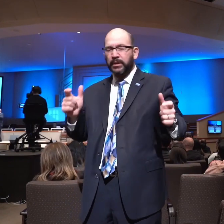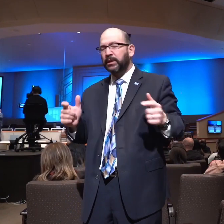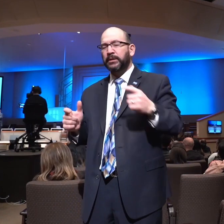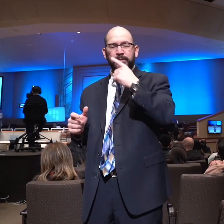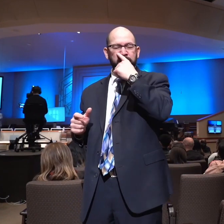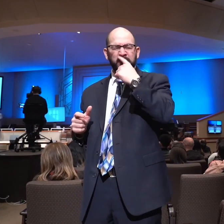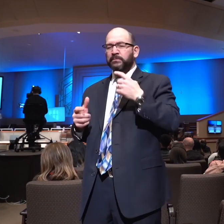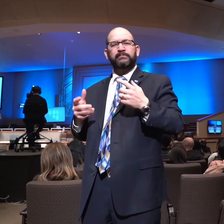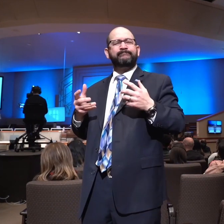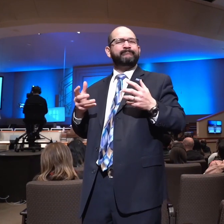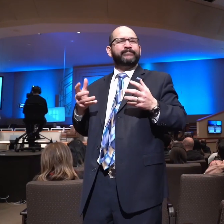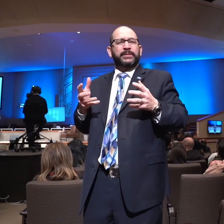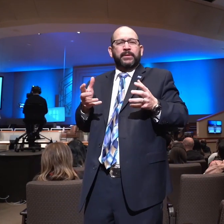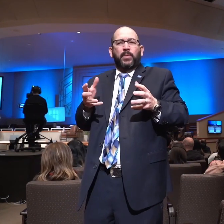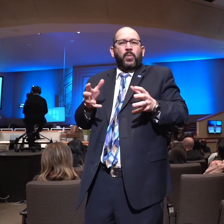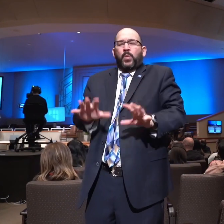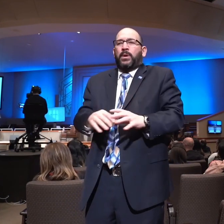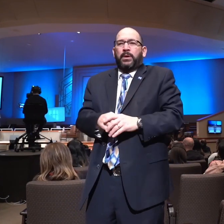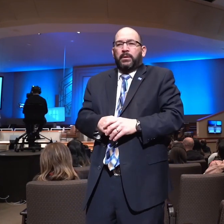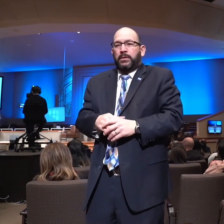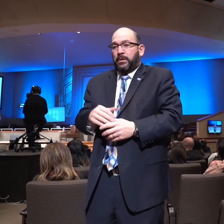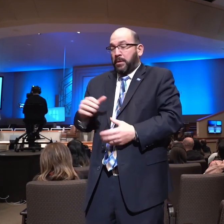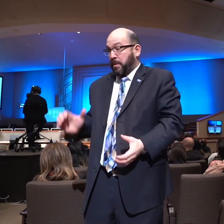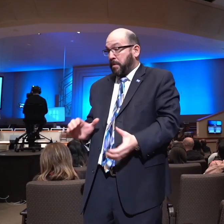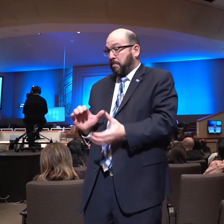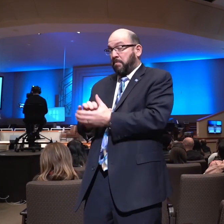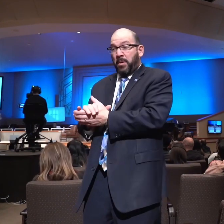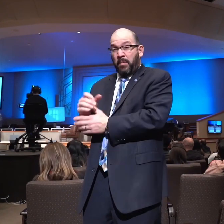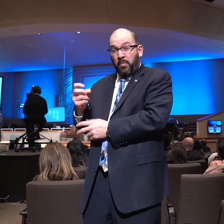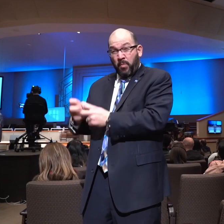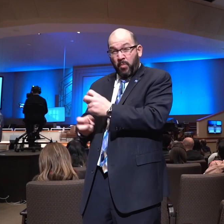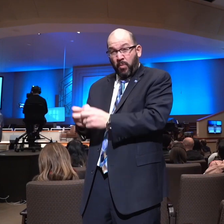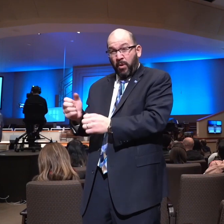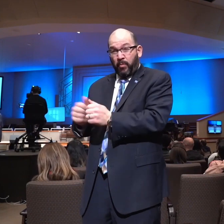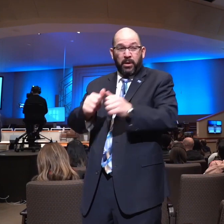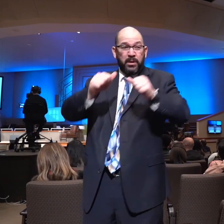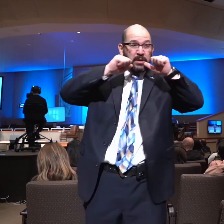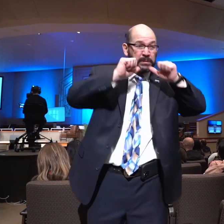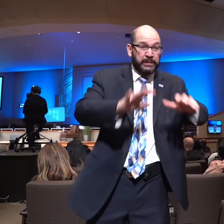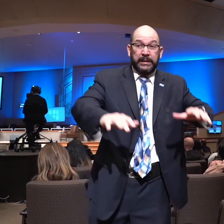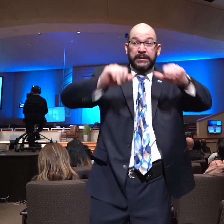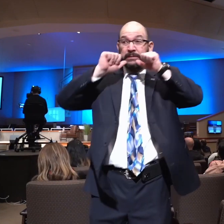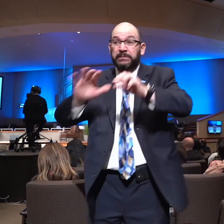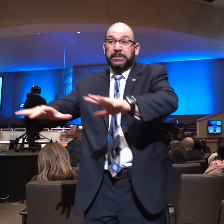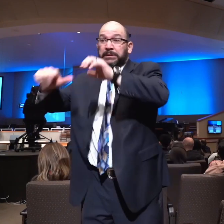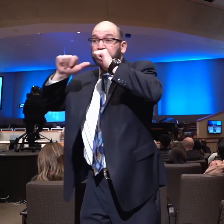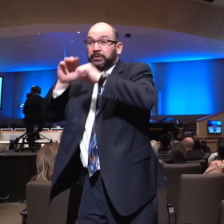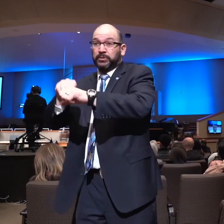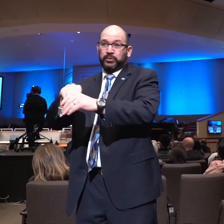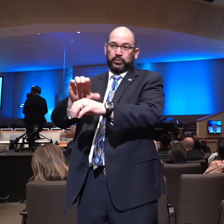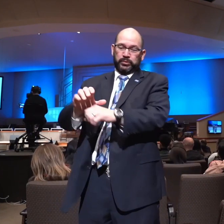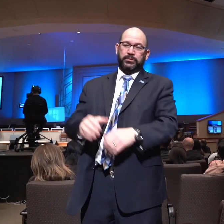have a marriage that wasn't right in the midst of all the blessedness of God. And I'll never forget what he said to me.